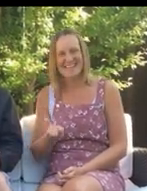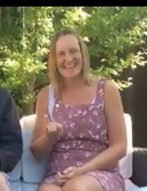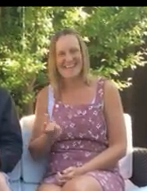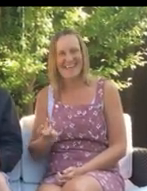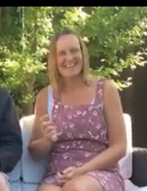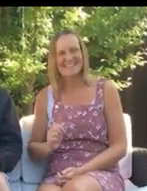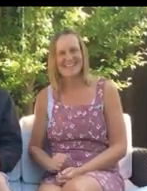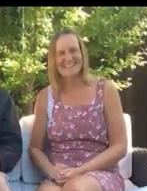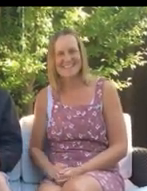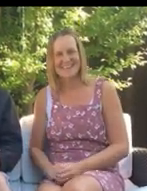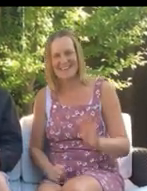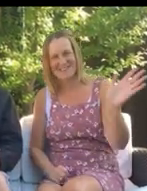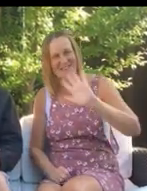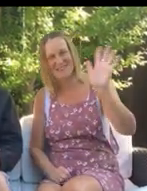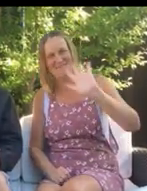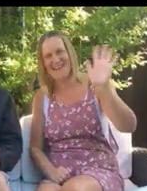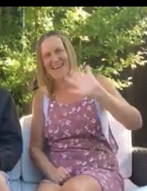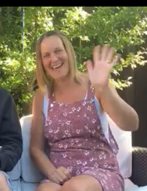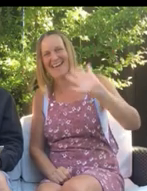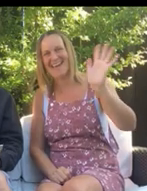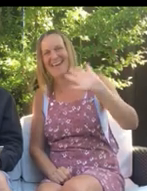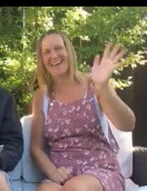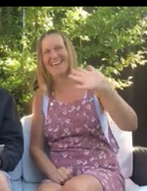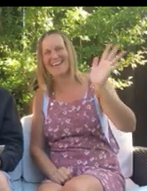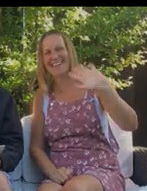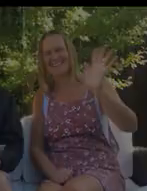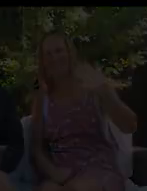Take care. Stay safe. Bye. Bye. Bye. Bye.